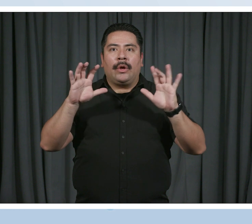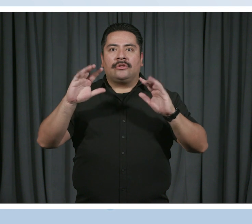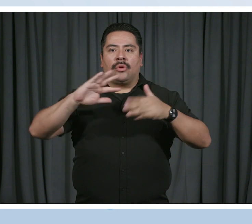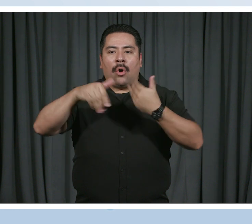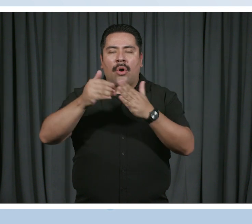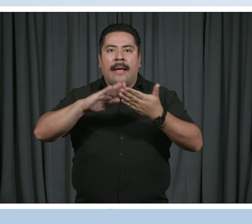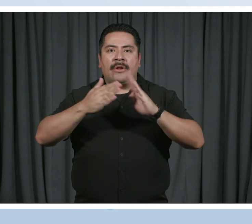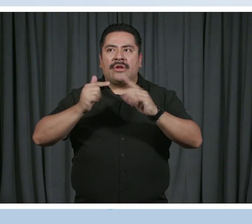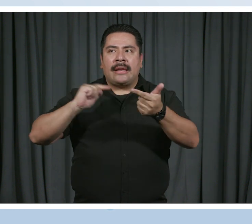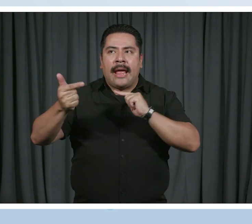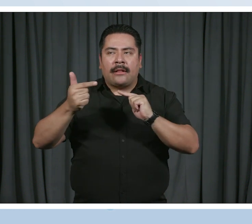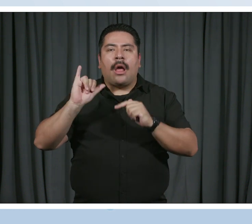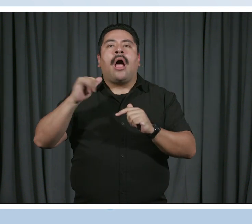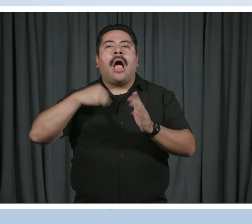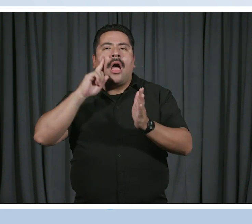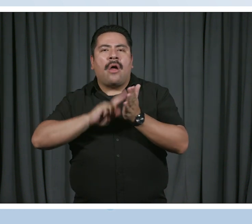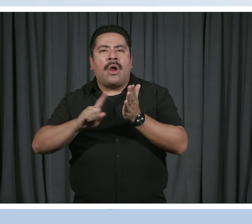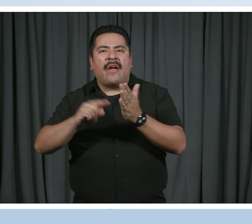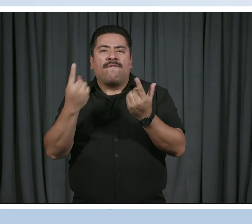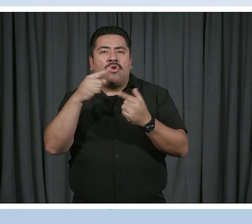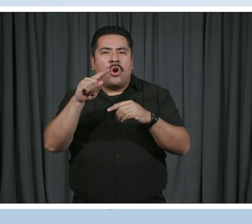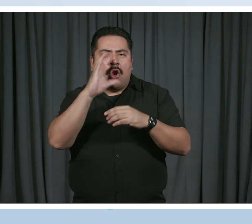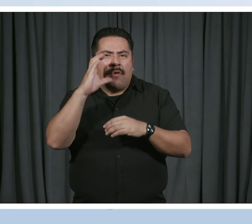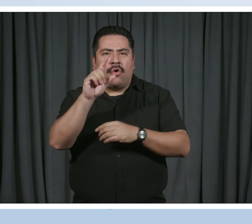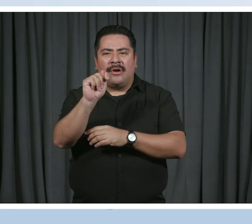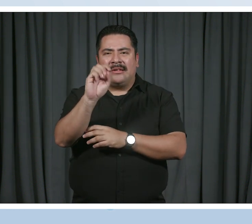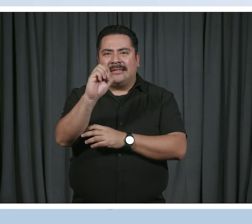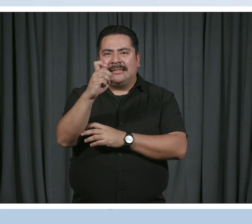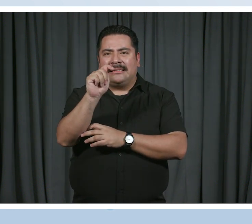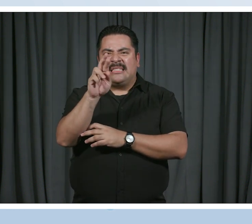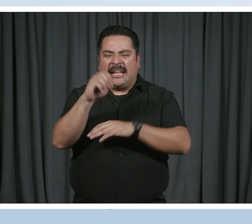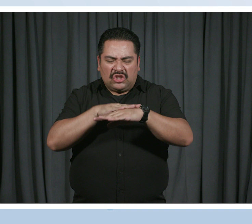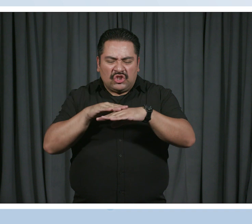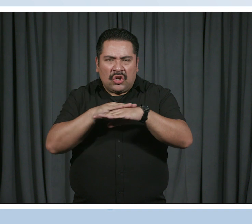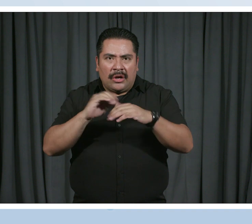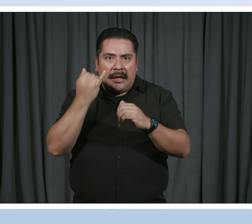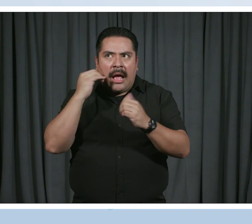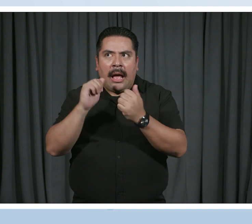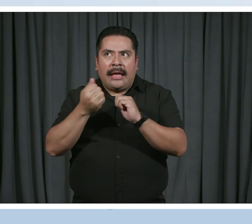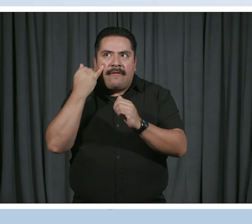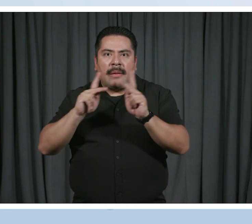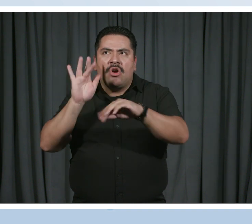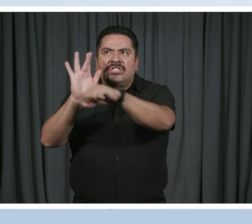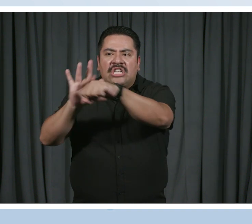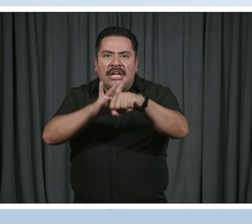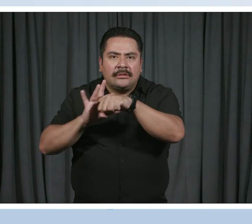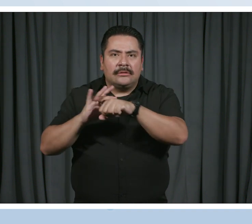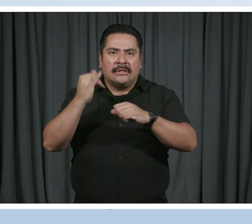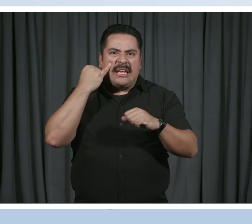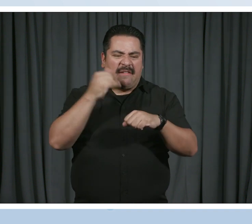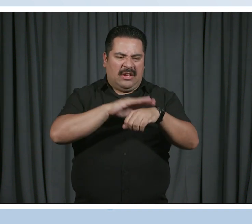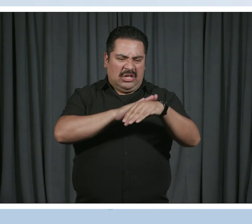to look at like, textures so that it can be touched. And just thinking about like, how do those textures represent, you know, the